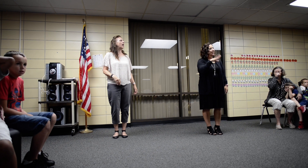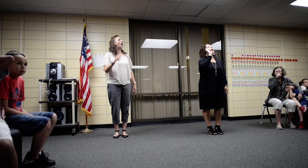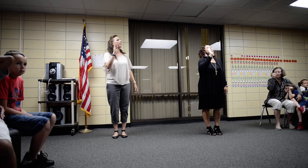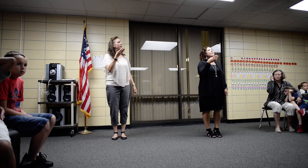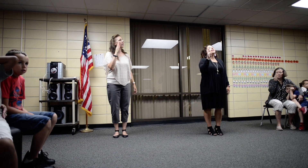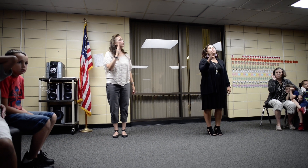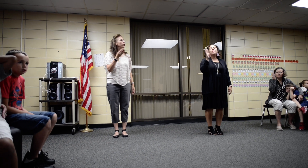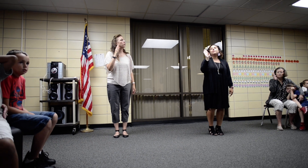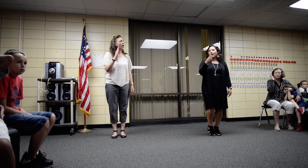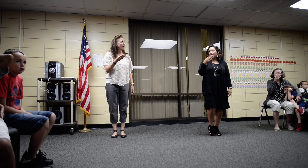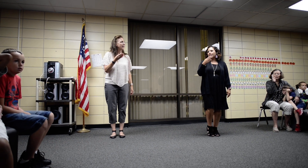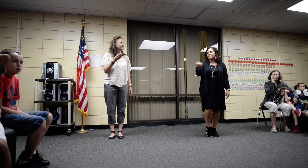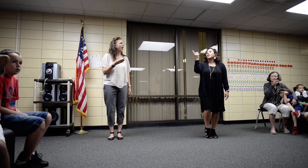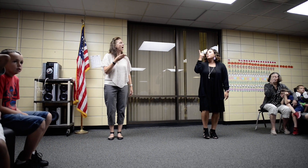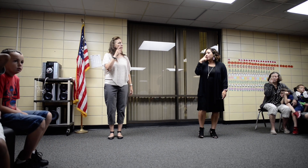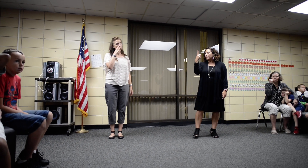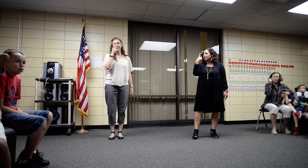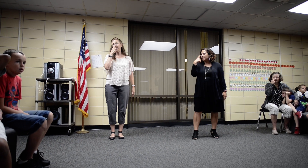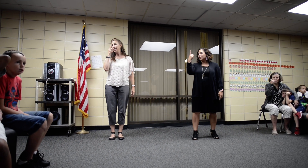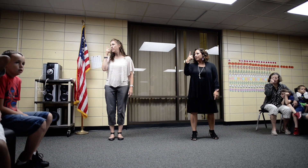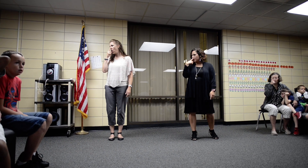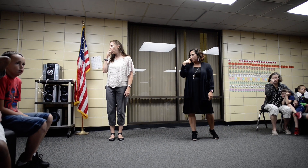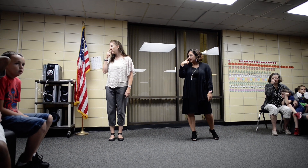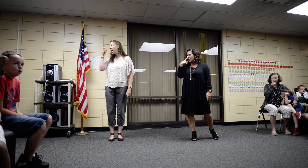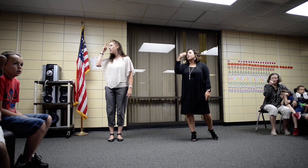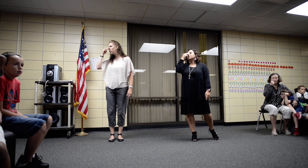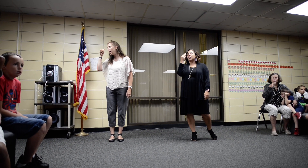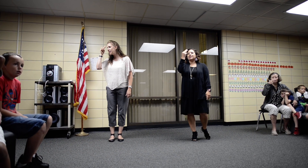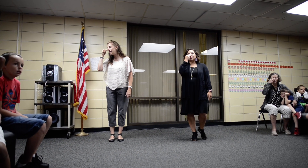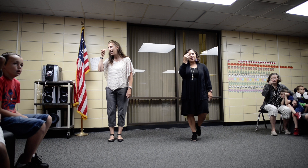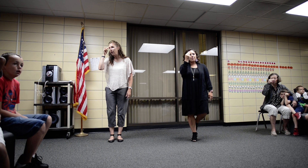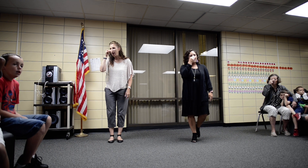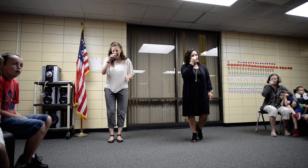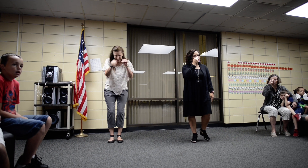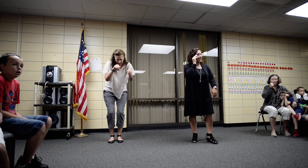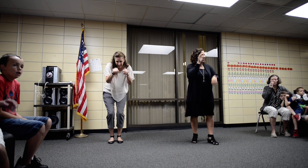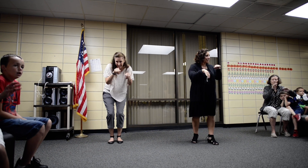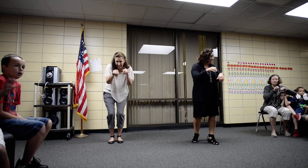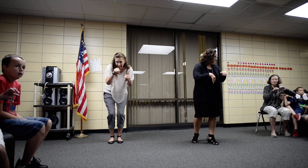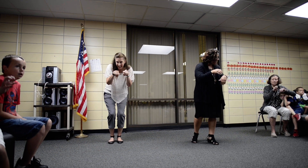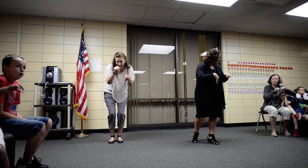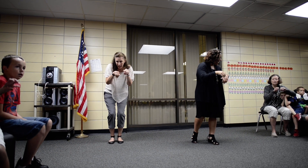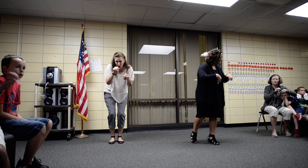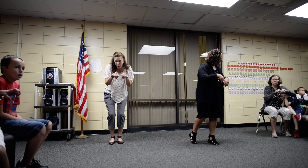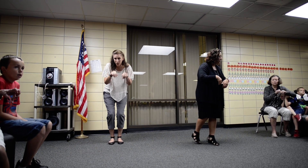Green blue eyes, pointy nose, chasing mice and digging holes.